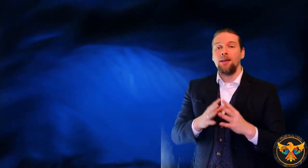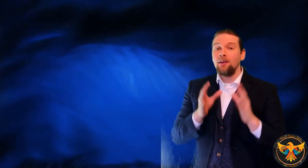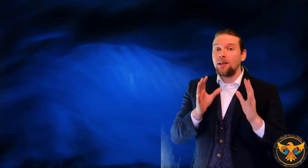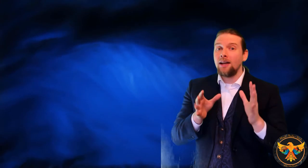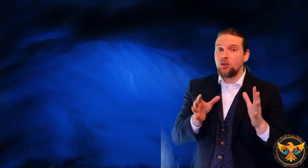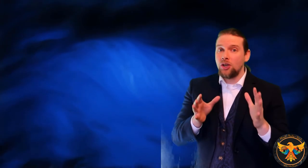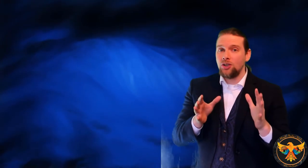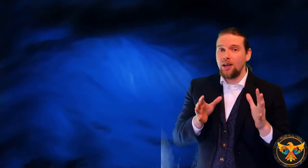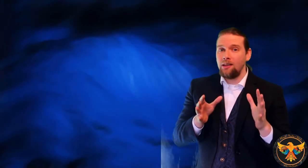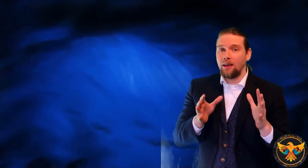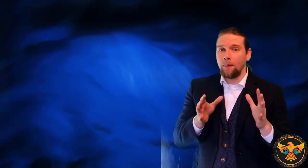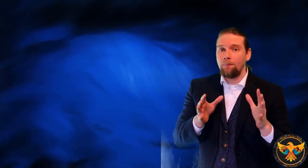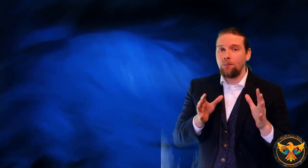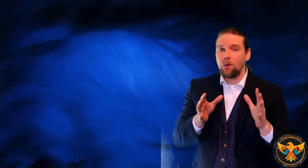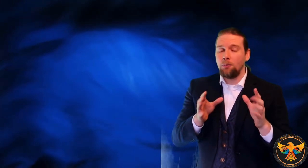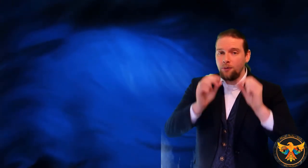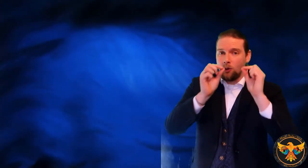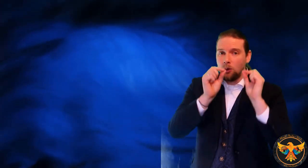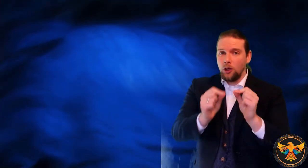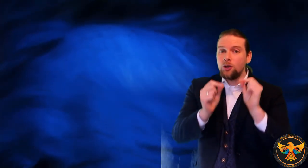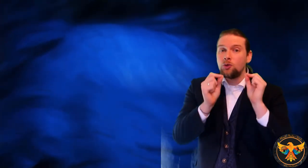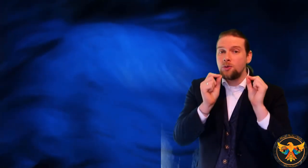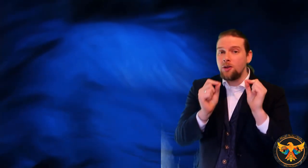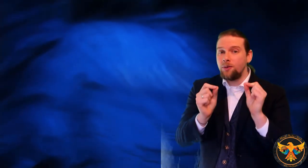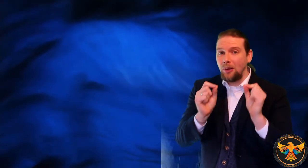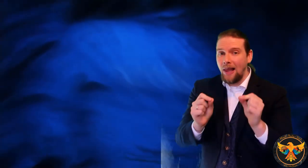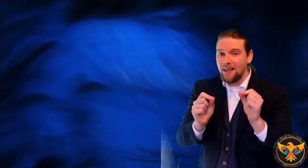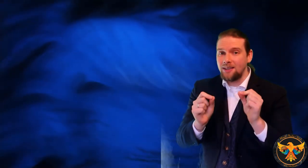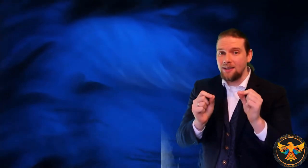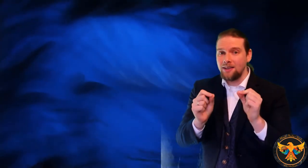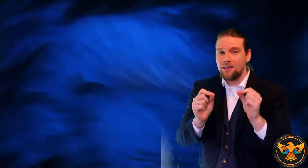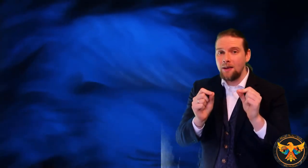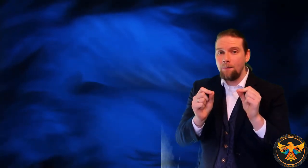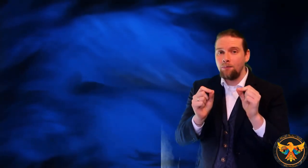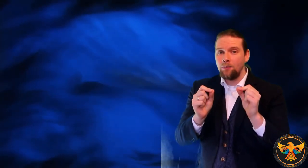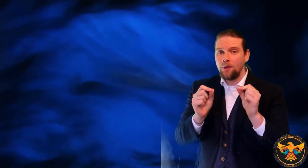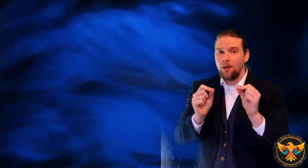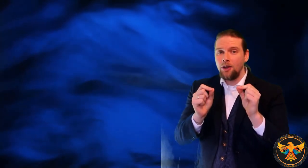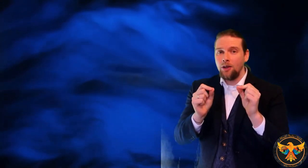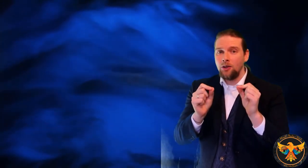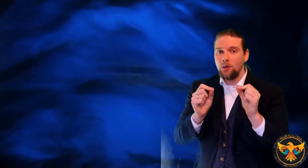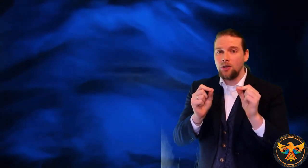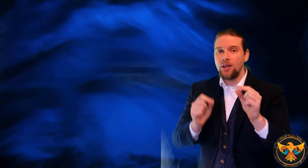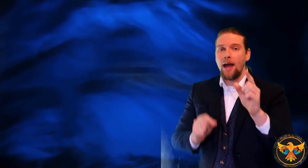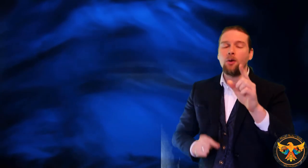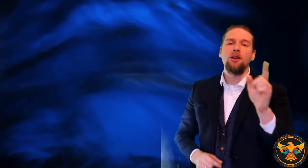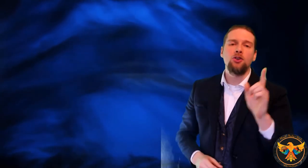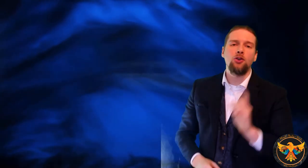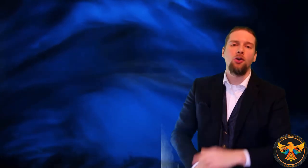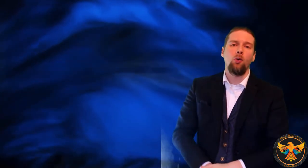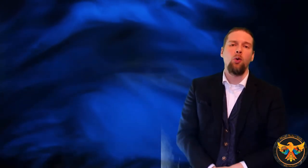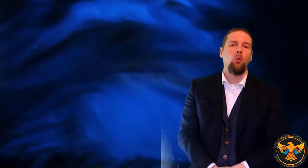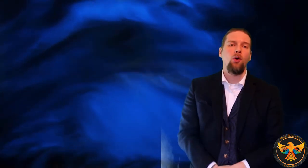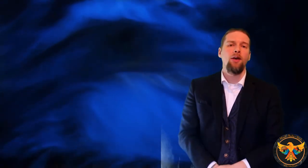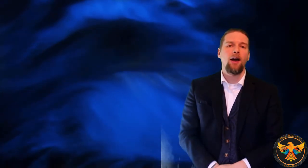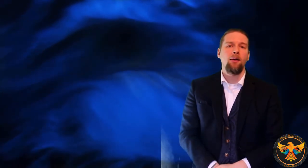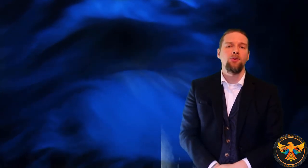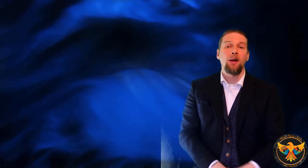Guilt can't change anything. But if you learn to observe the lessons, you can say, How can I ensure that a world war never happens again?